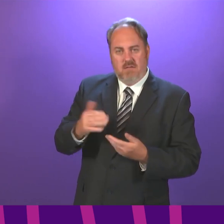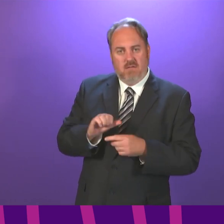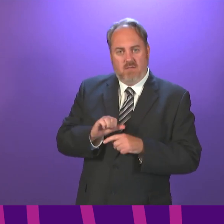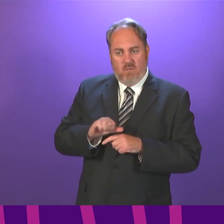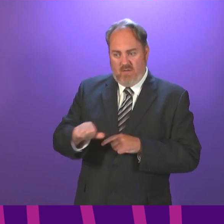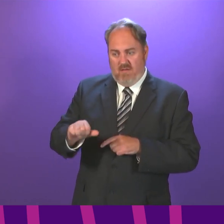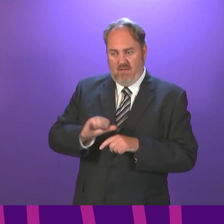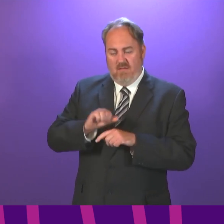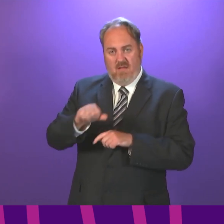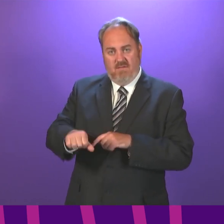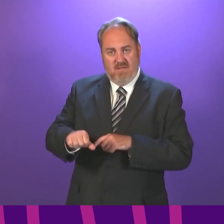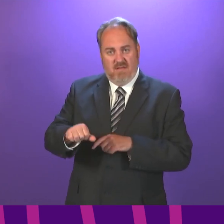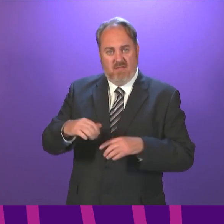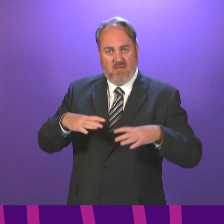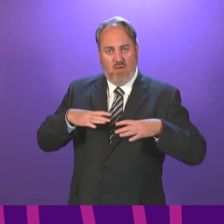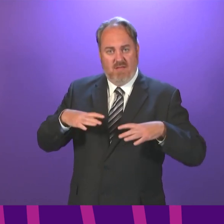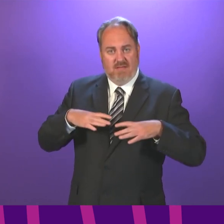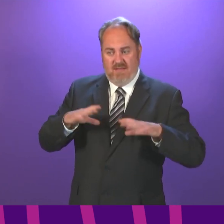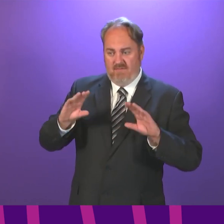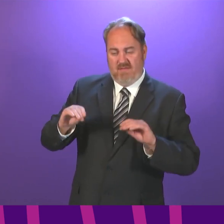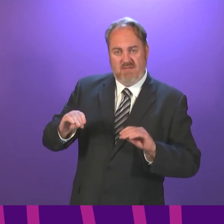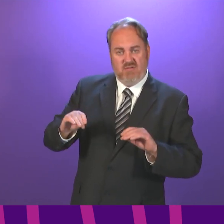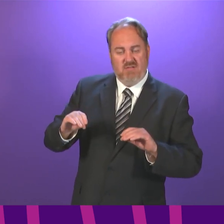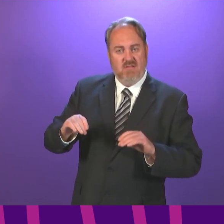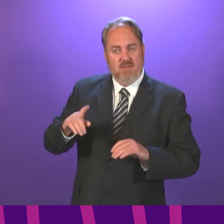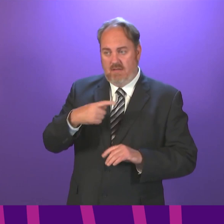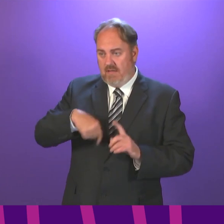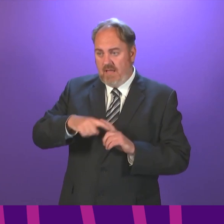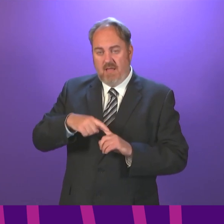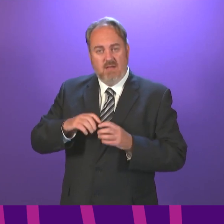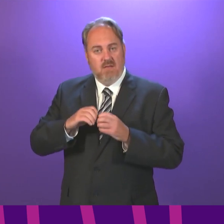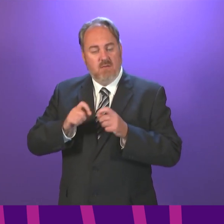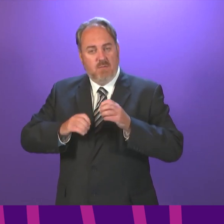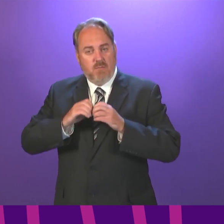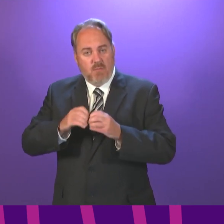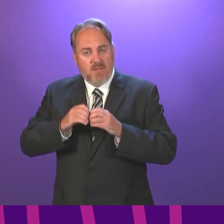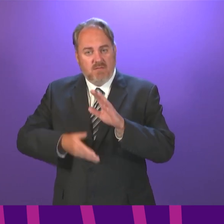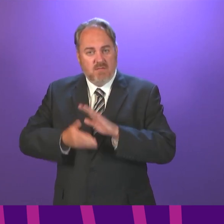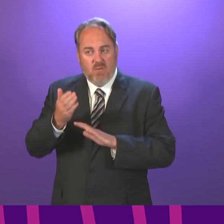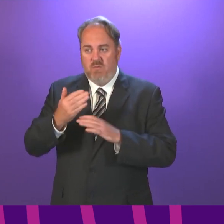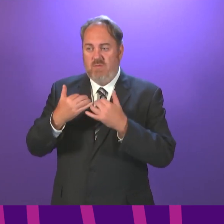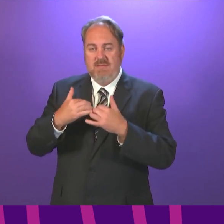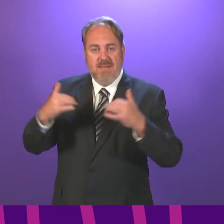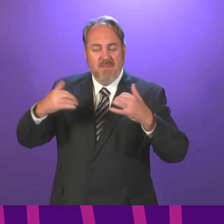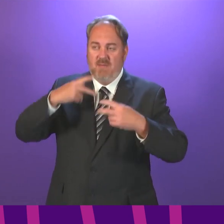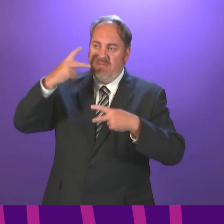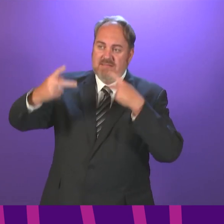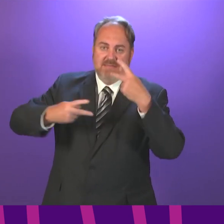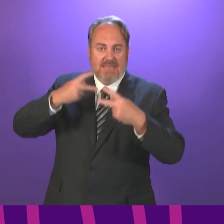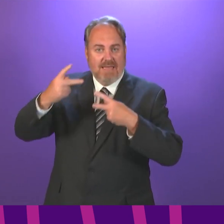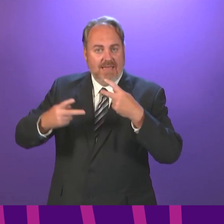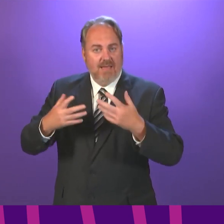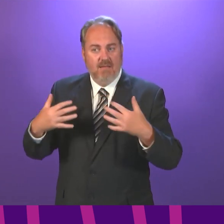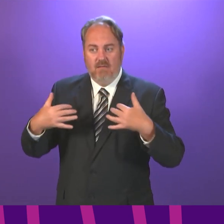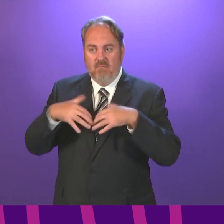six-week period is over? Can pupils expect to be able to take part in larger assemblies with singing, for example? Does she also